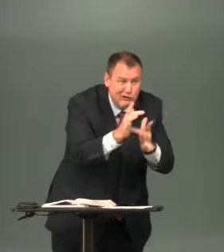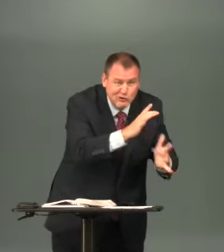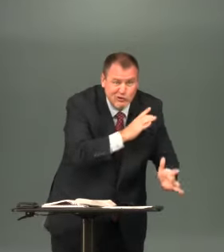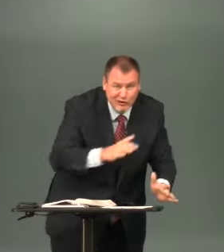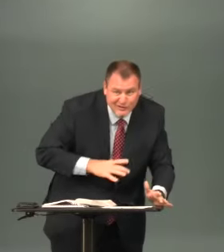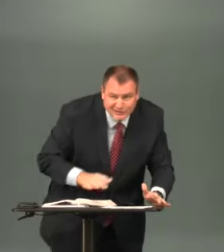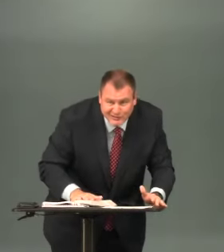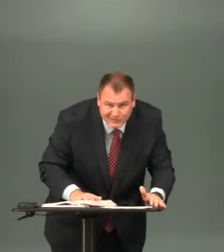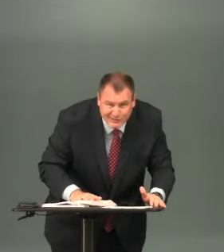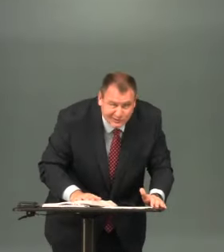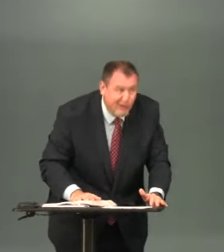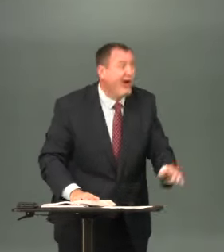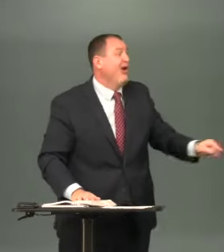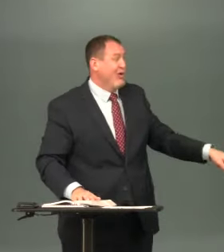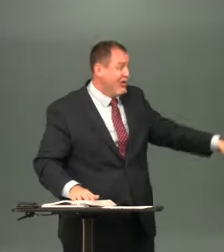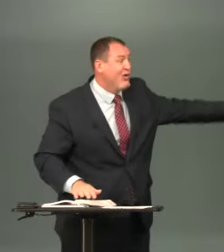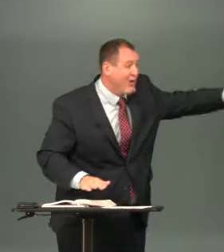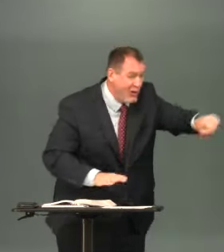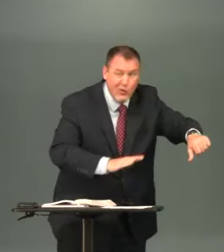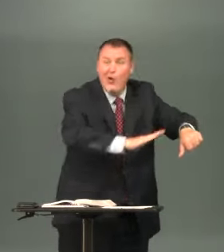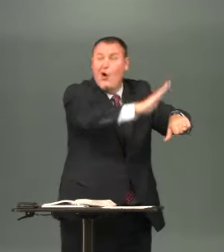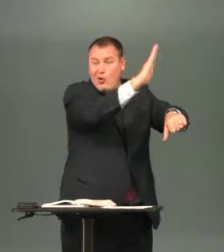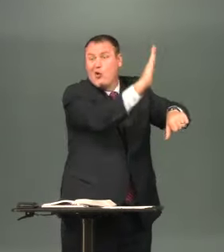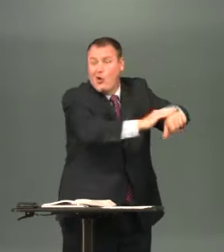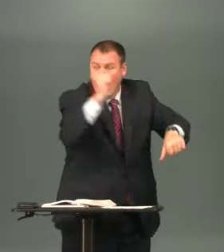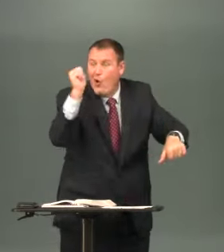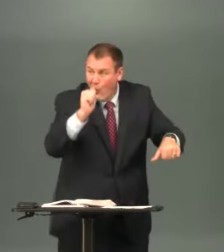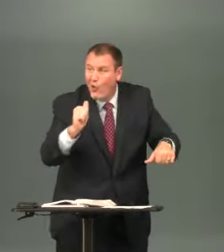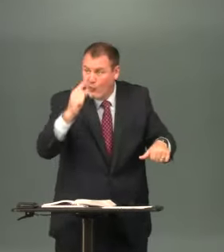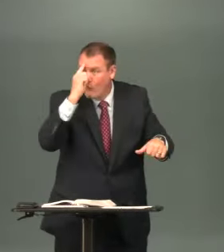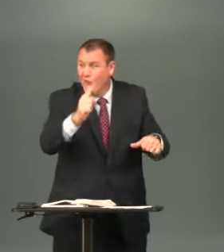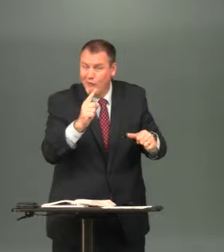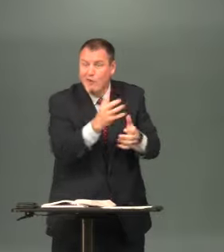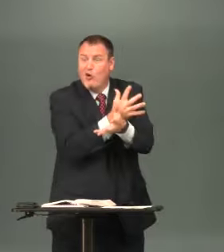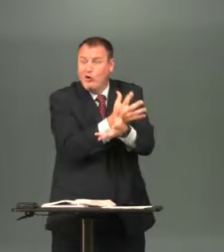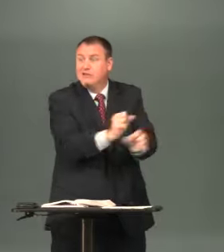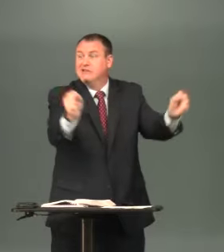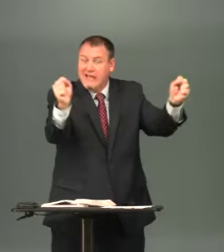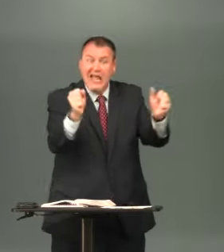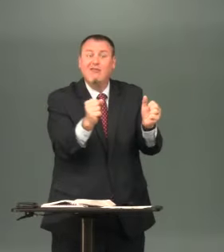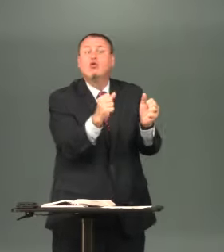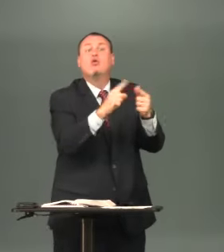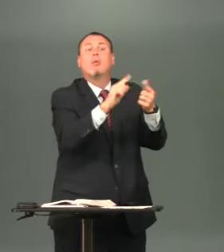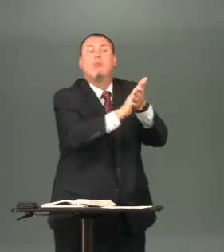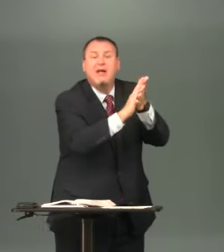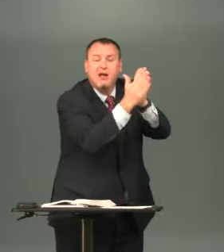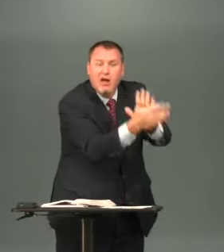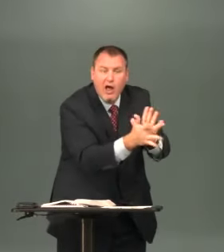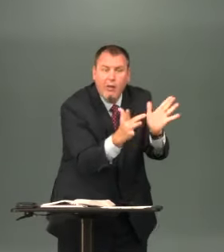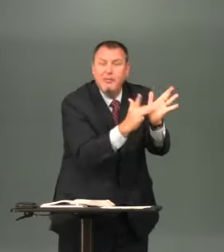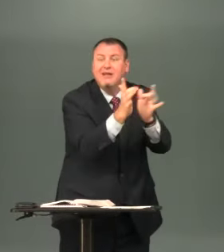places are called to be christians called to be saints of god called for salvation